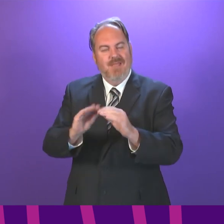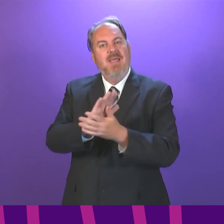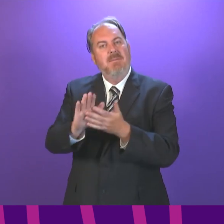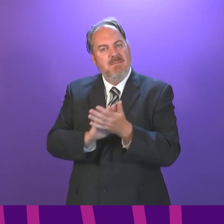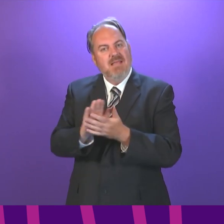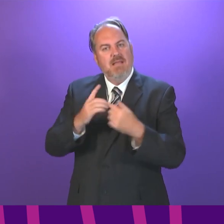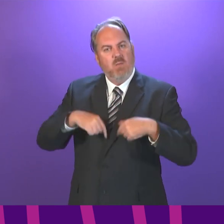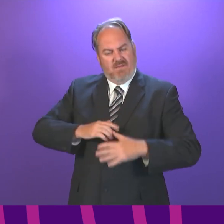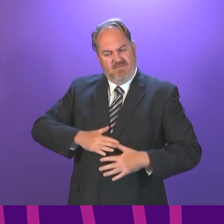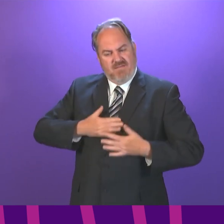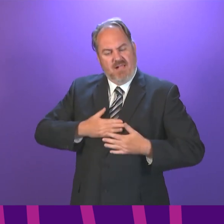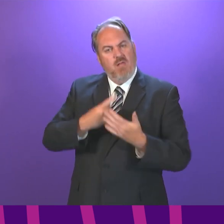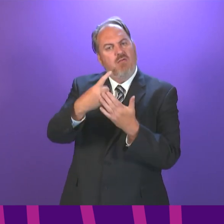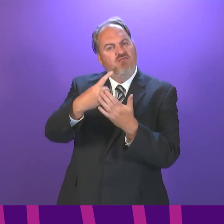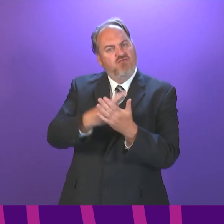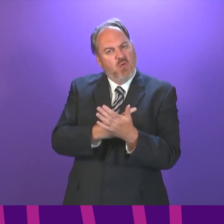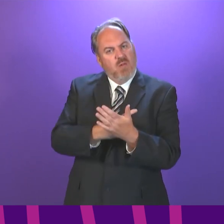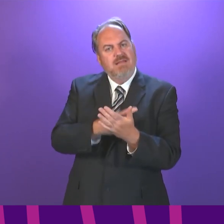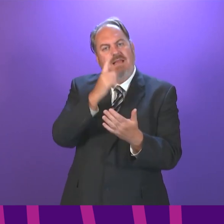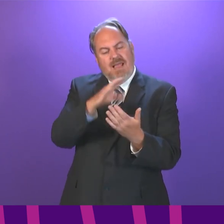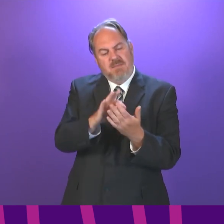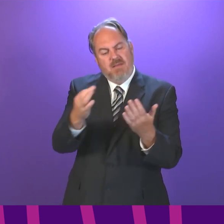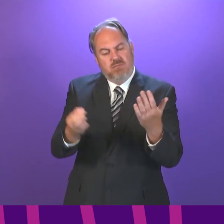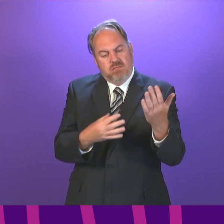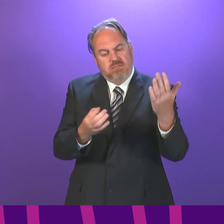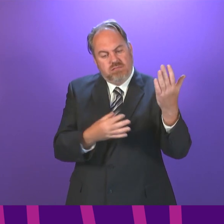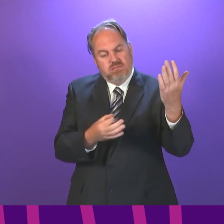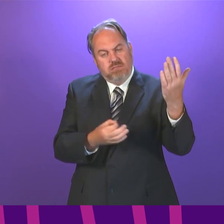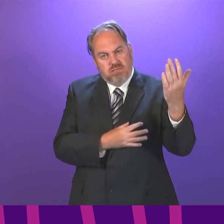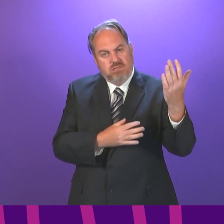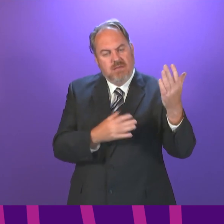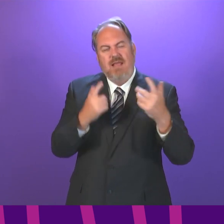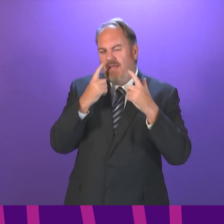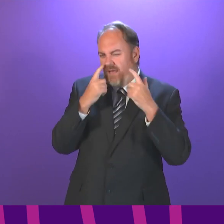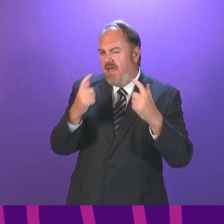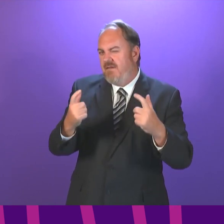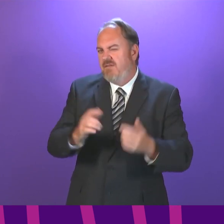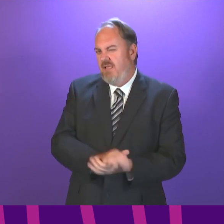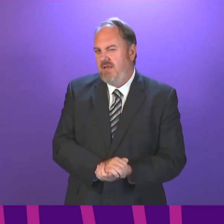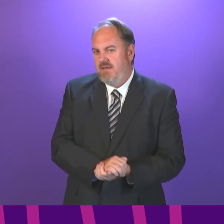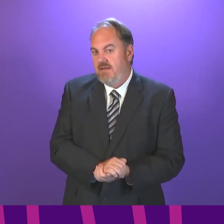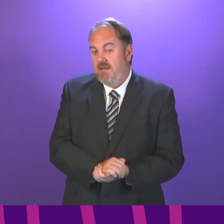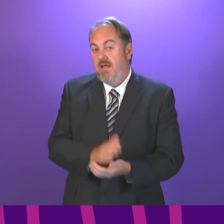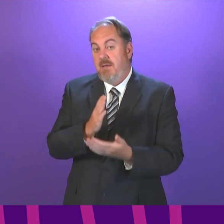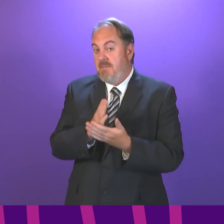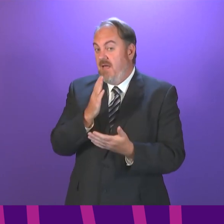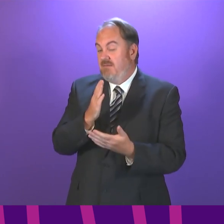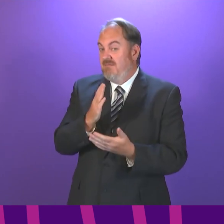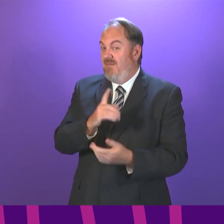approach to easing restrictions. Another reason for this progress is, of course, the continued success of the